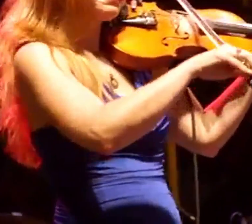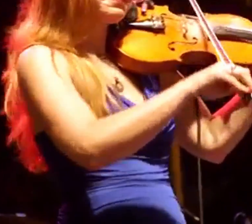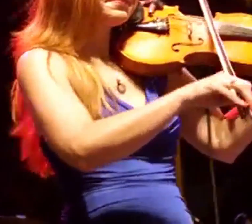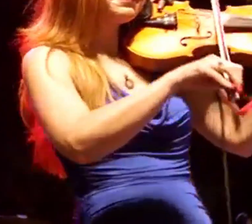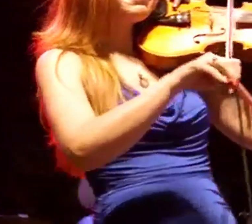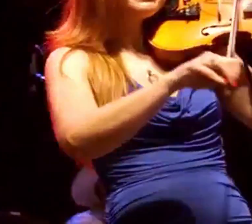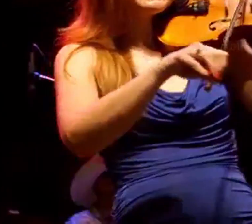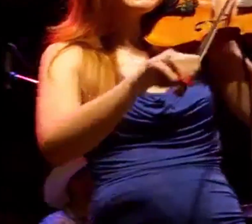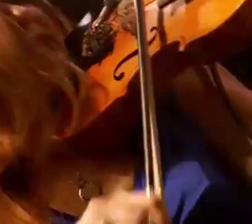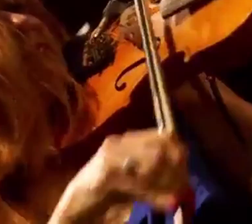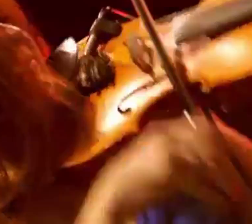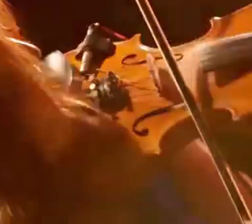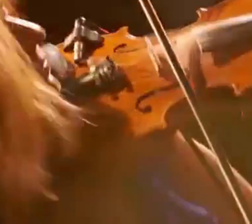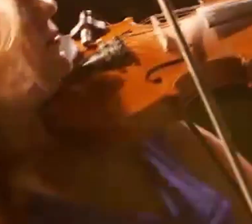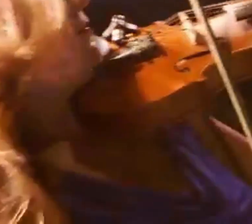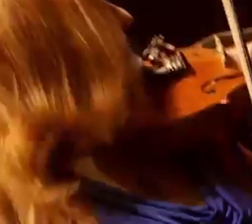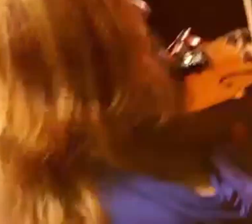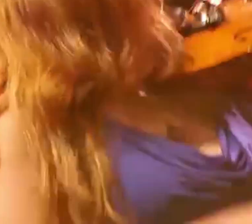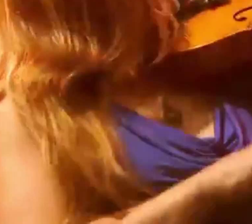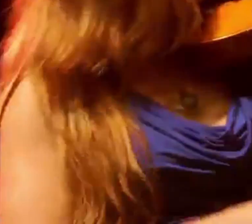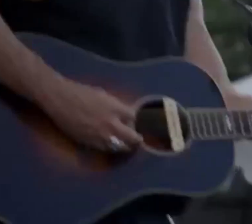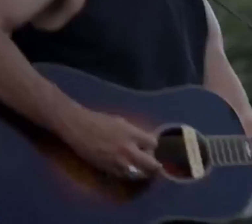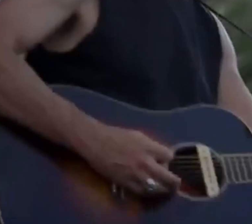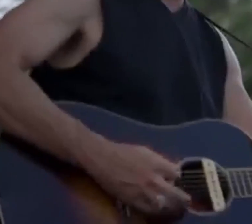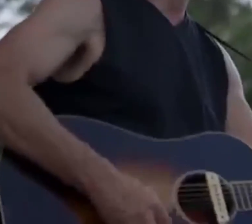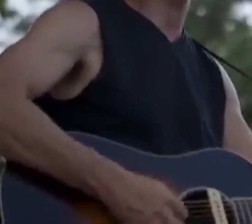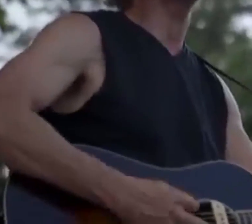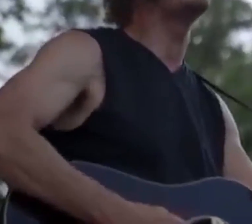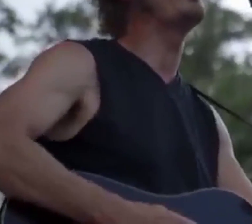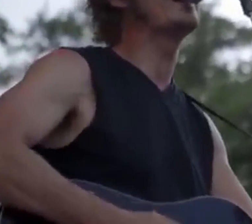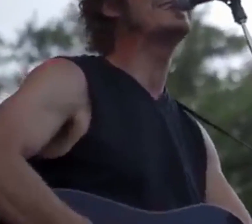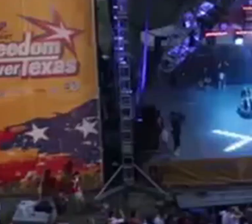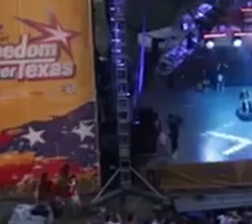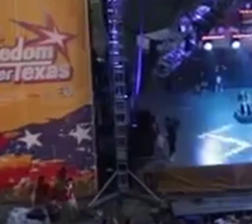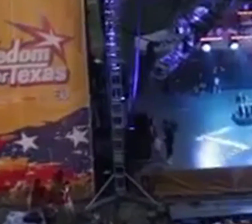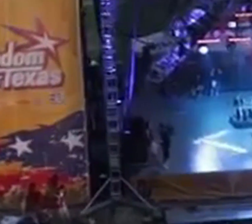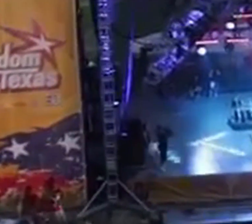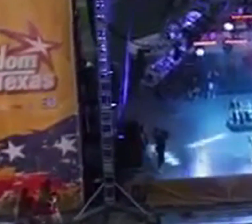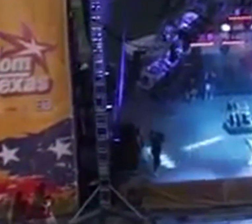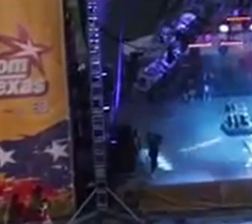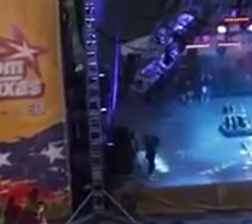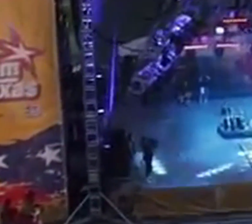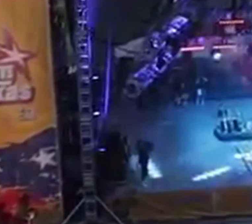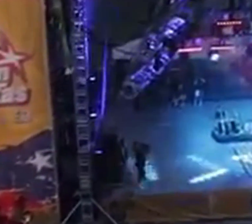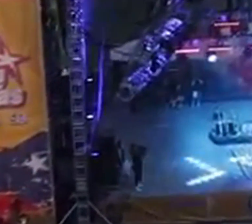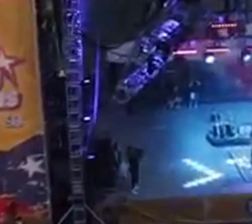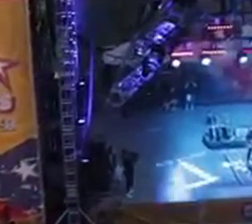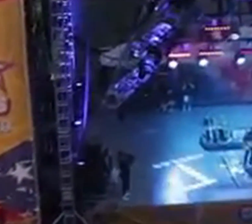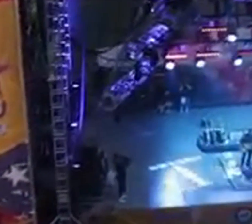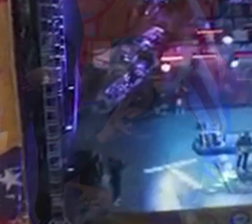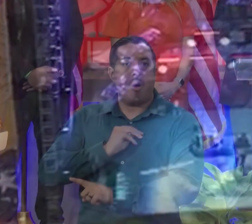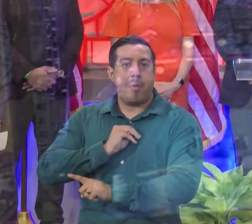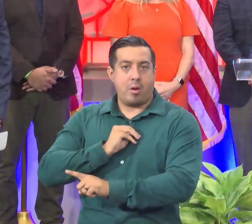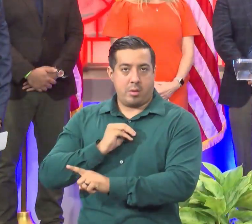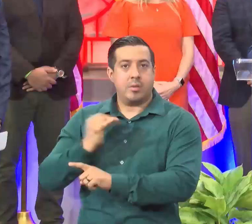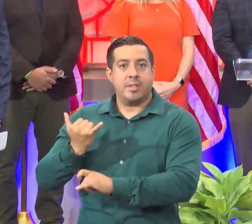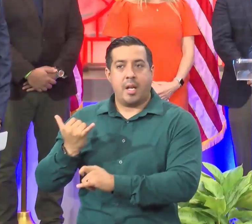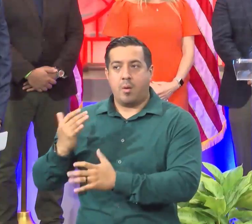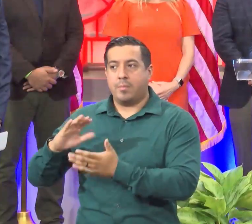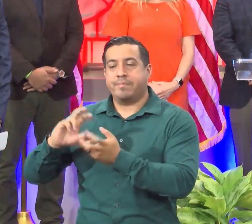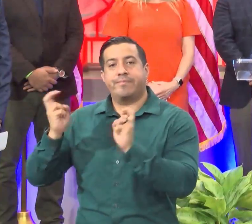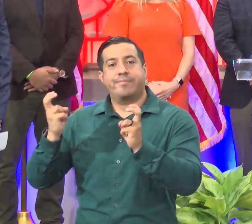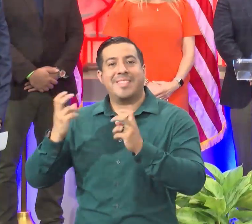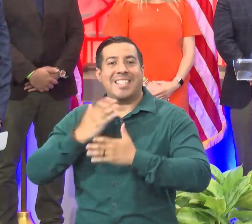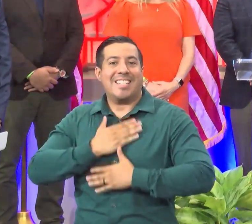and especially during these trying times. Longtime partner Walmart has agreed to become our entertainment